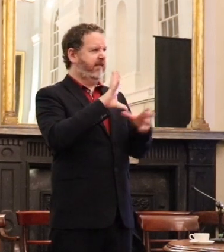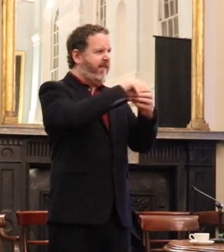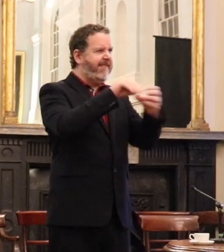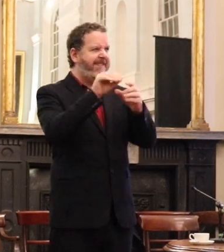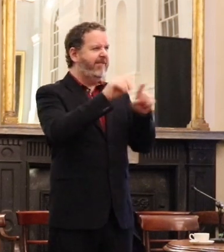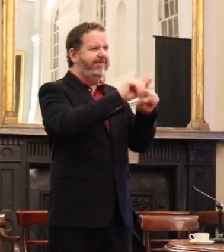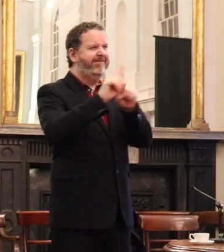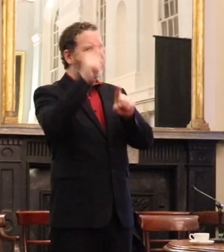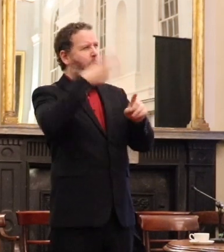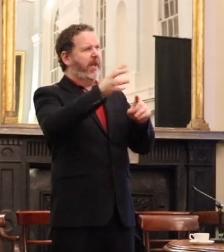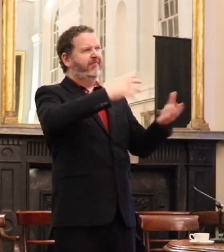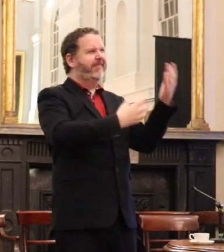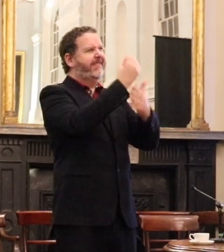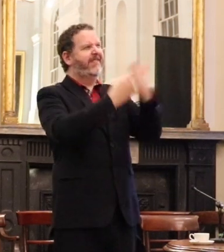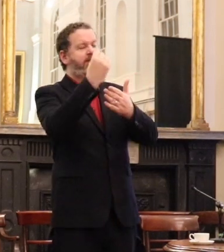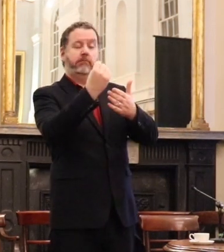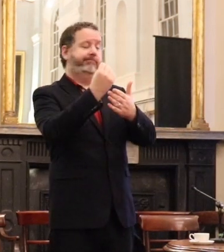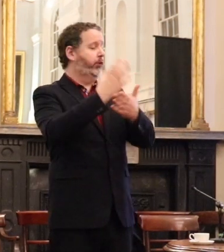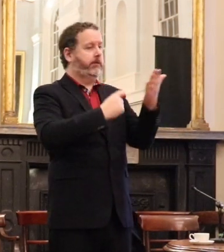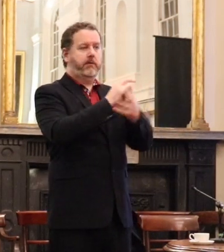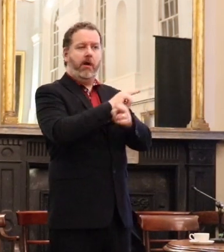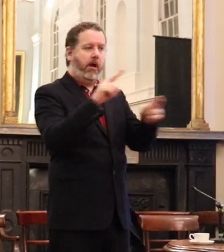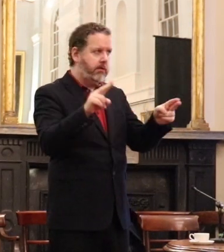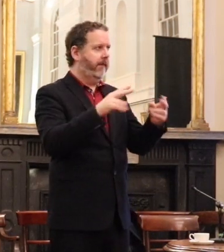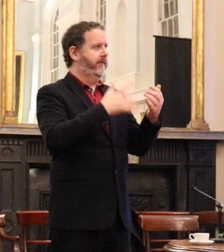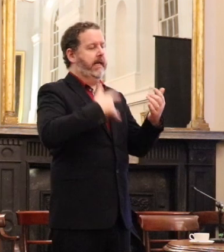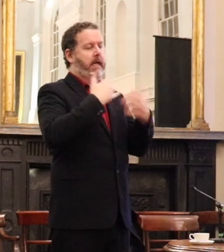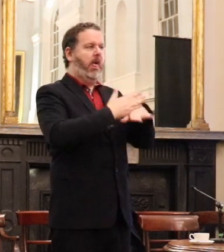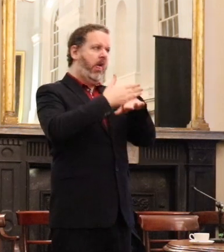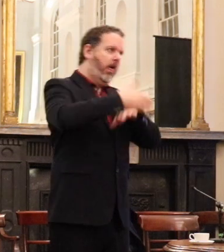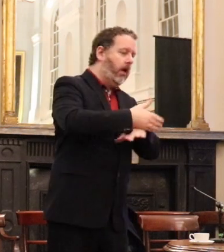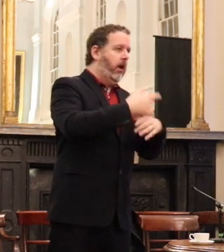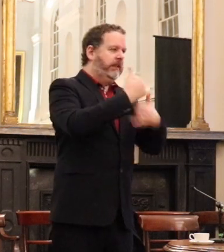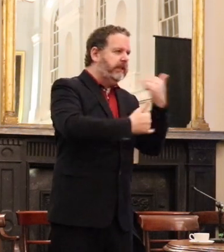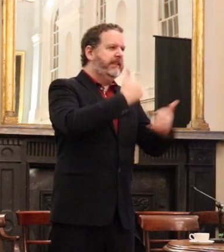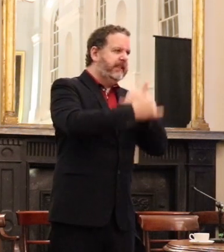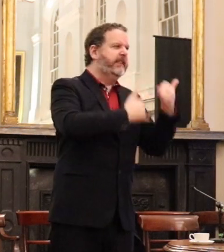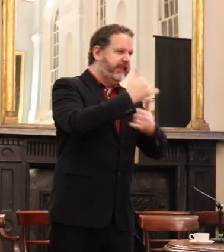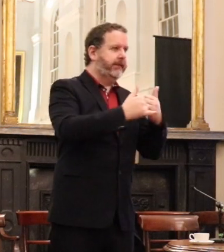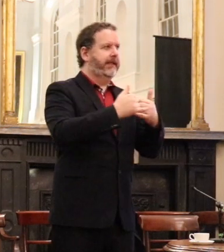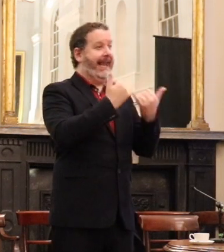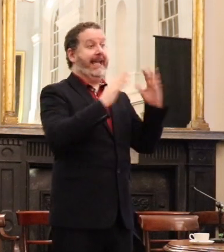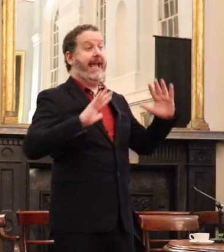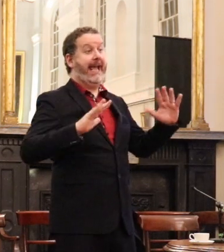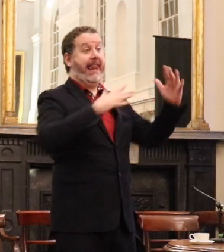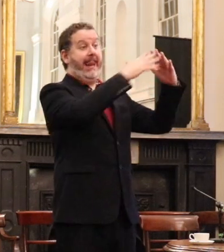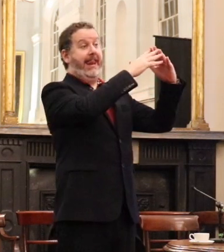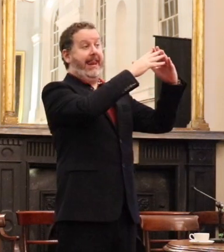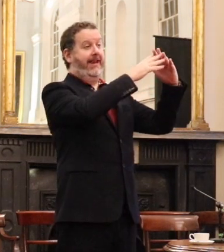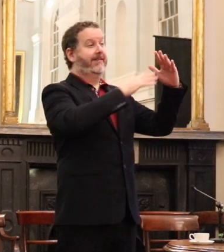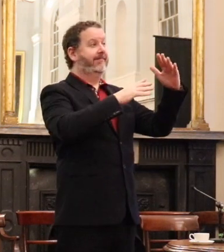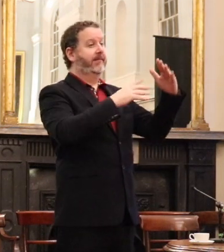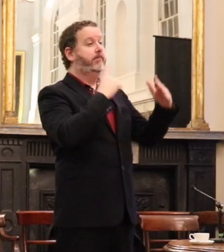years of your life pushing a rock up a hill and that will come back down in a row over you. But in that instance, it was